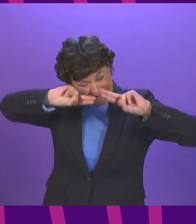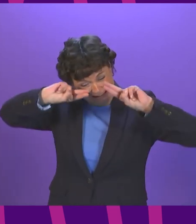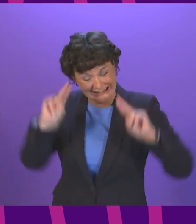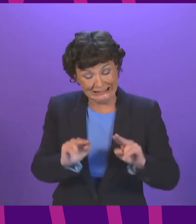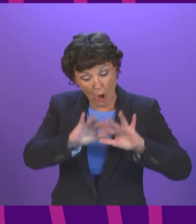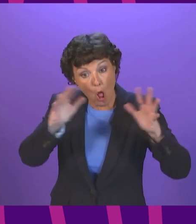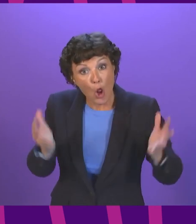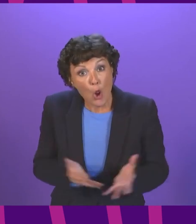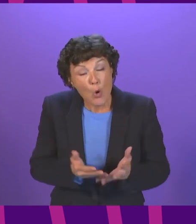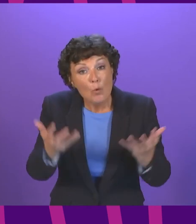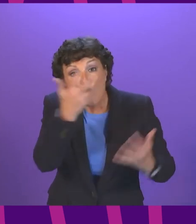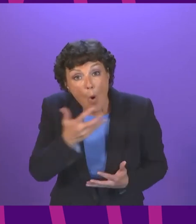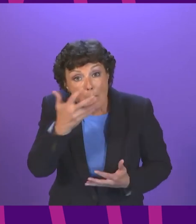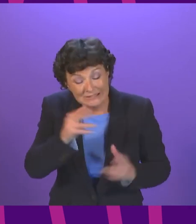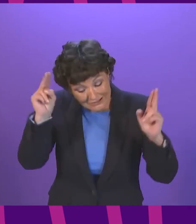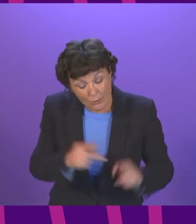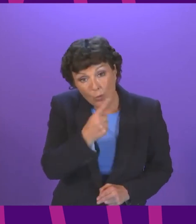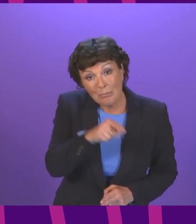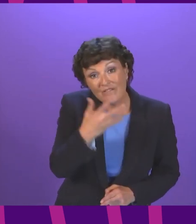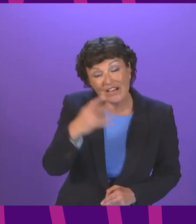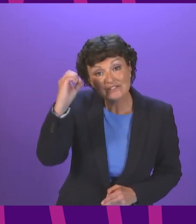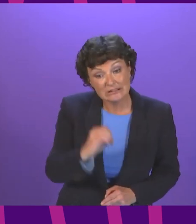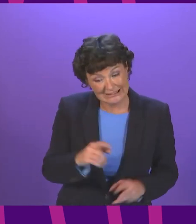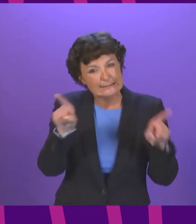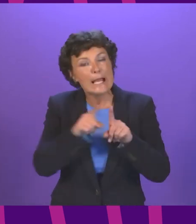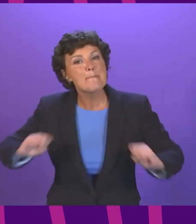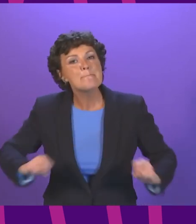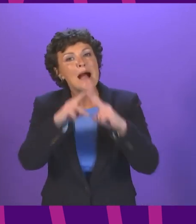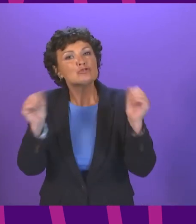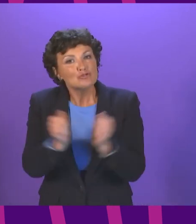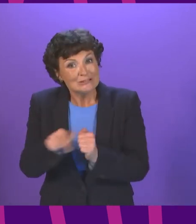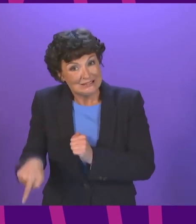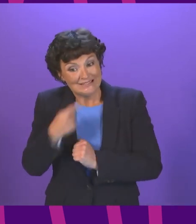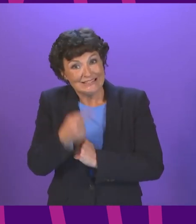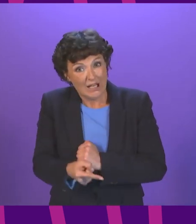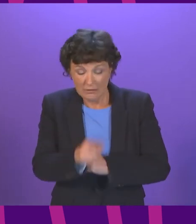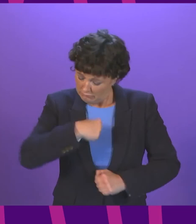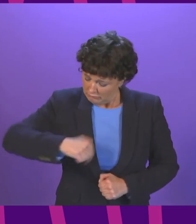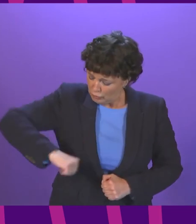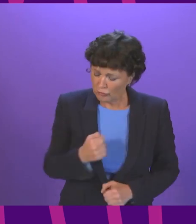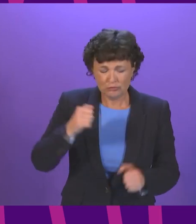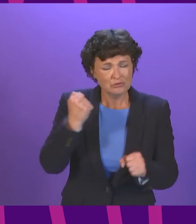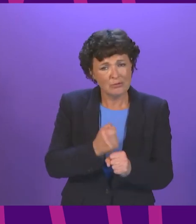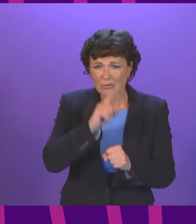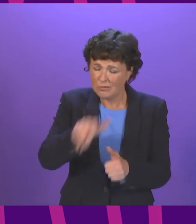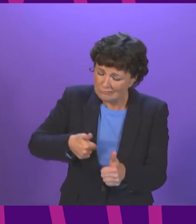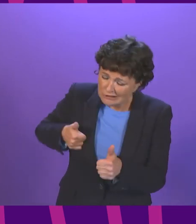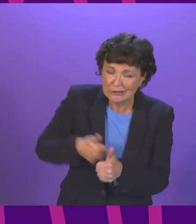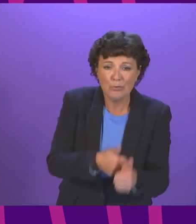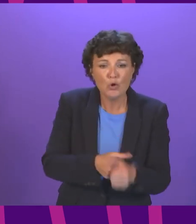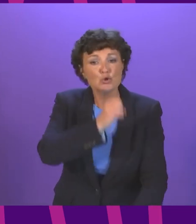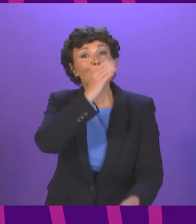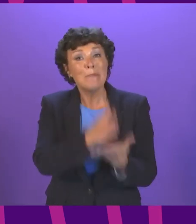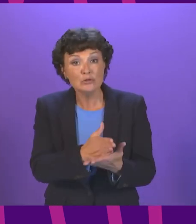with the Paris Agreement The Scottish Government will do everything possible to support the success of the summit and secure a Glasgow